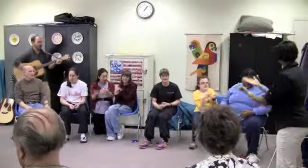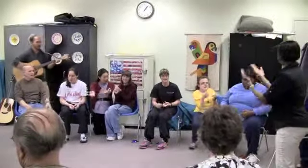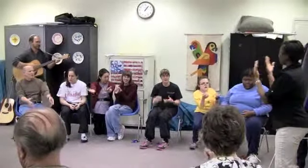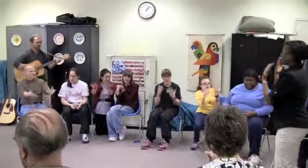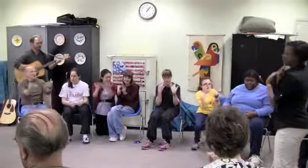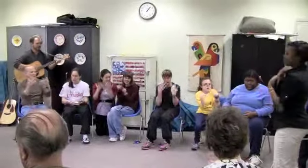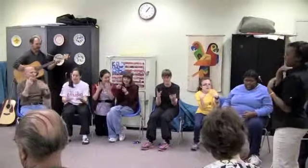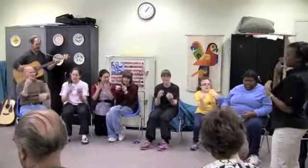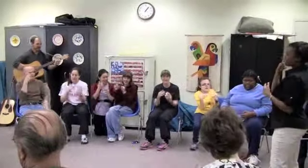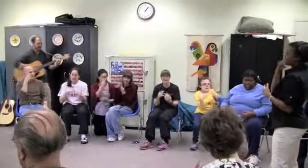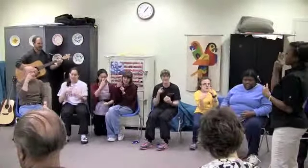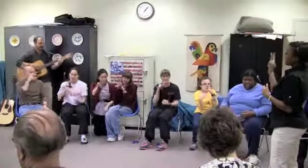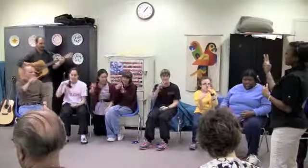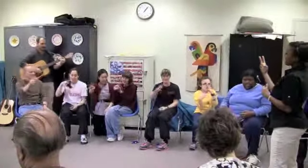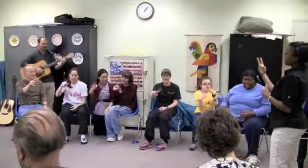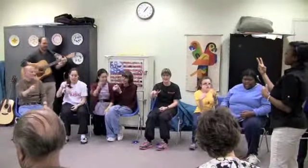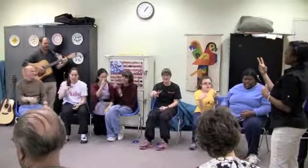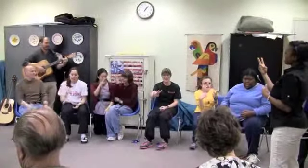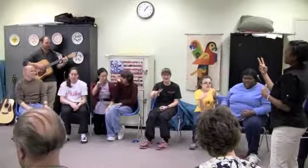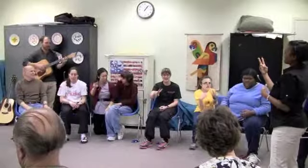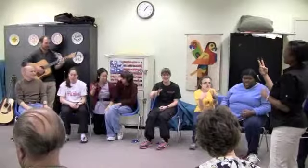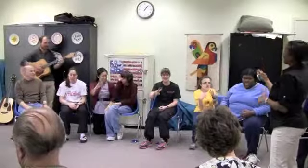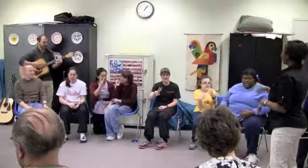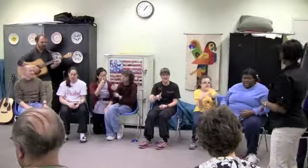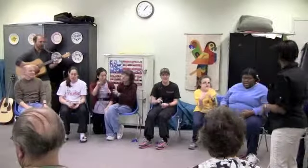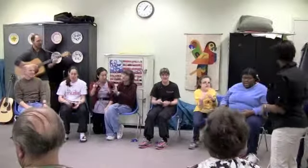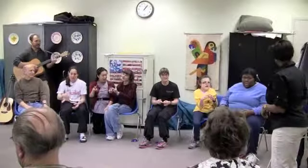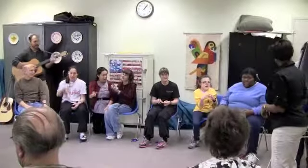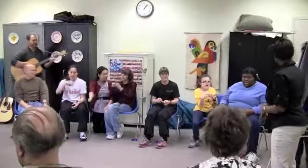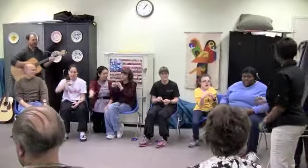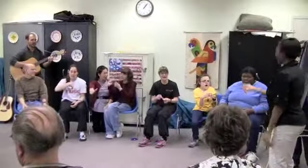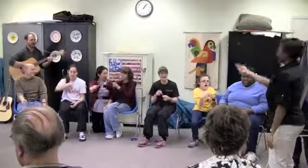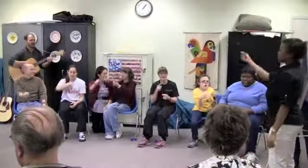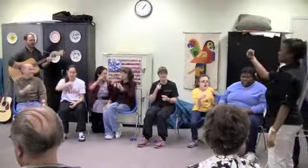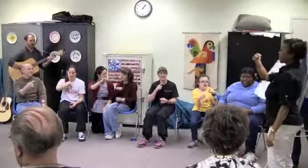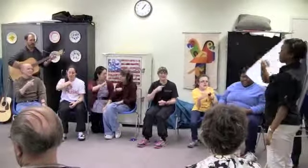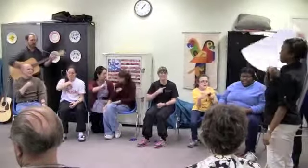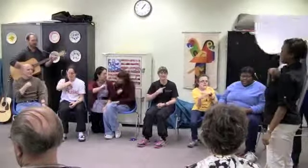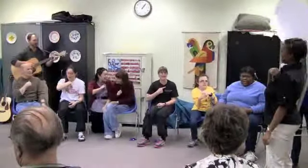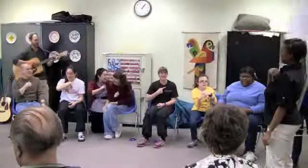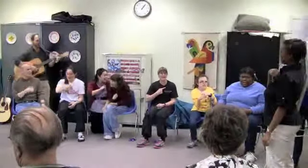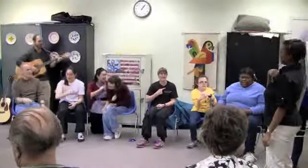come and see, it's all about me.